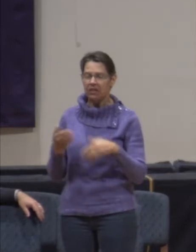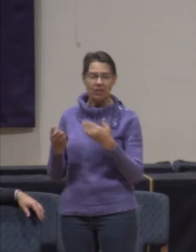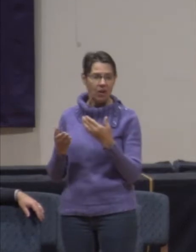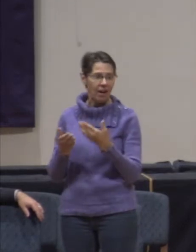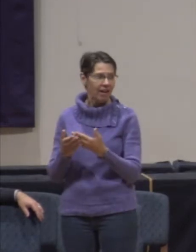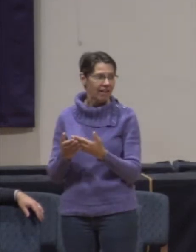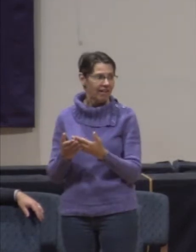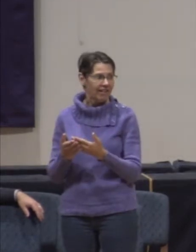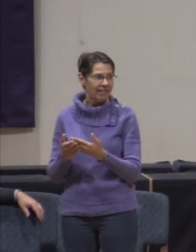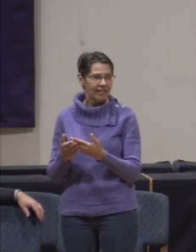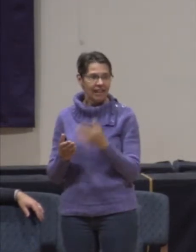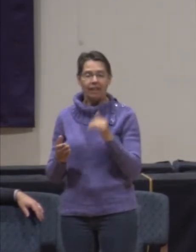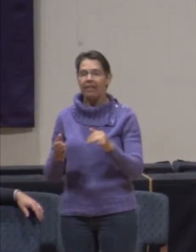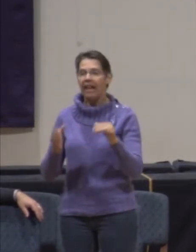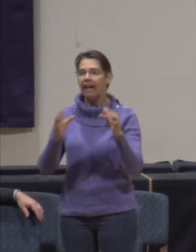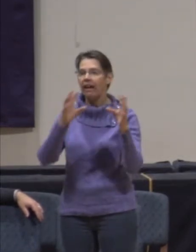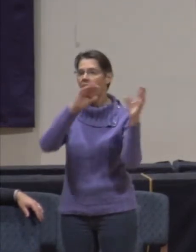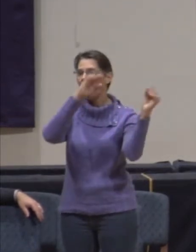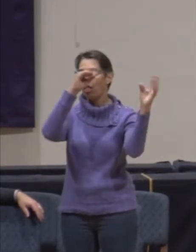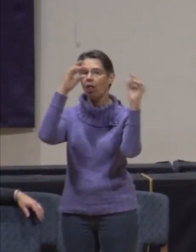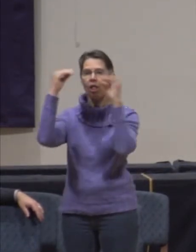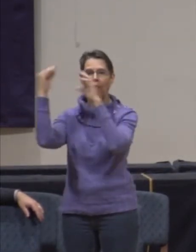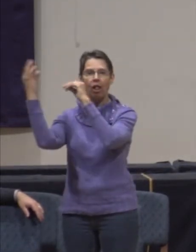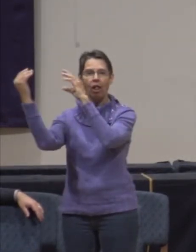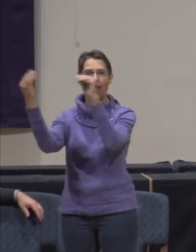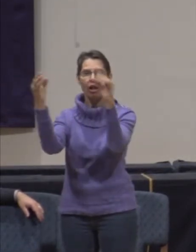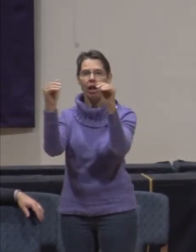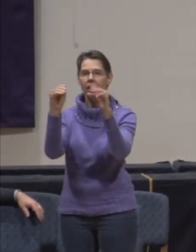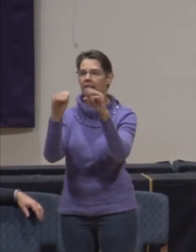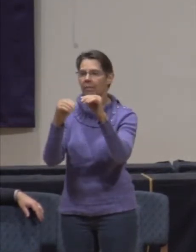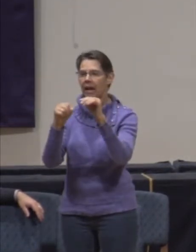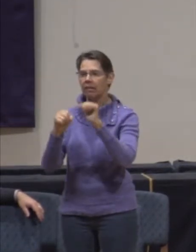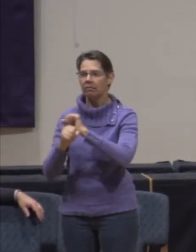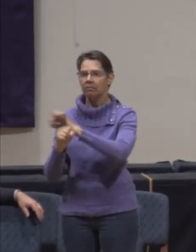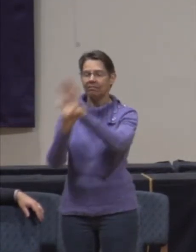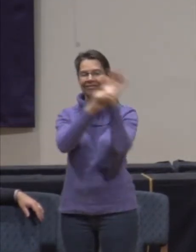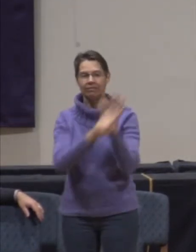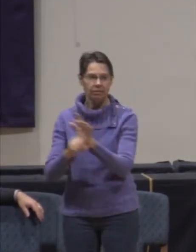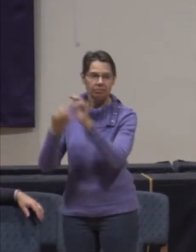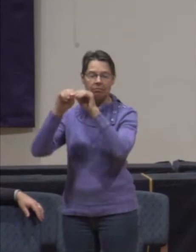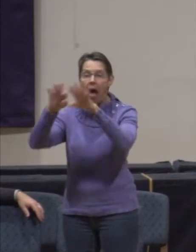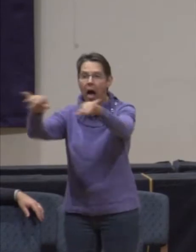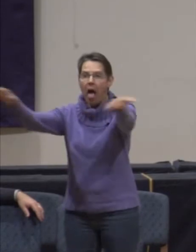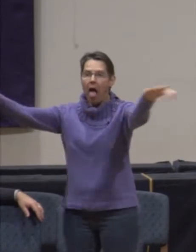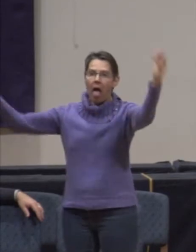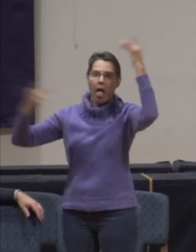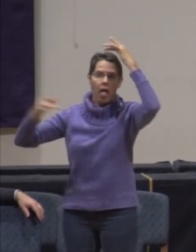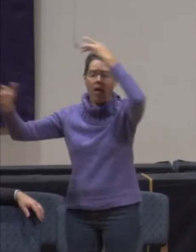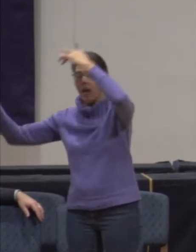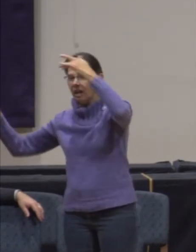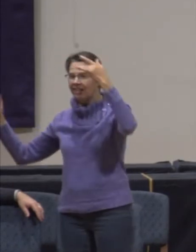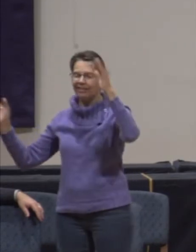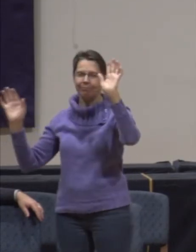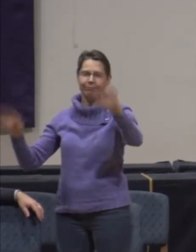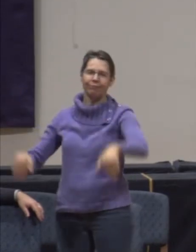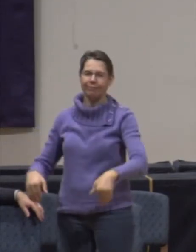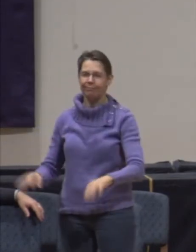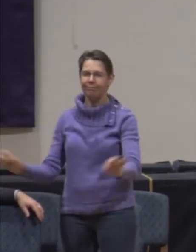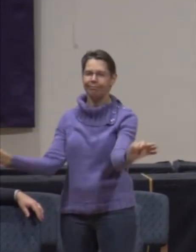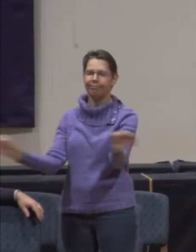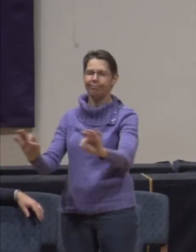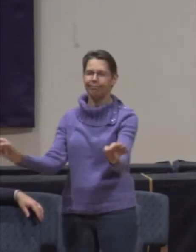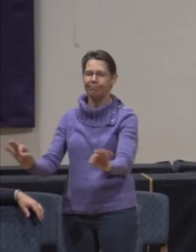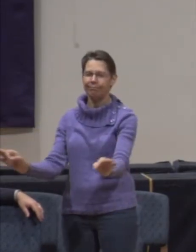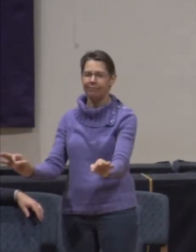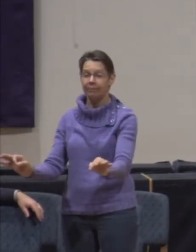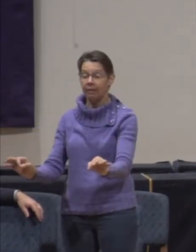all of this talking about a pandemic is just so much hot air. But I wonder, are